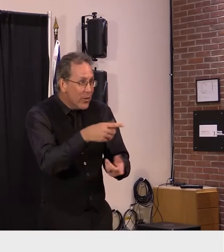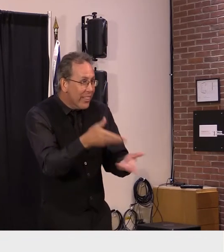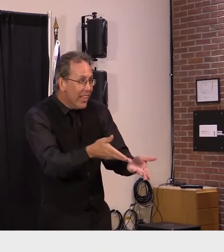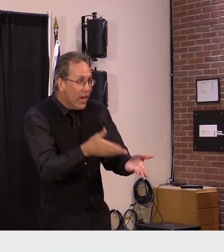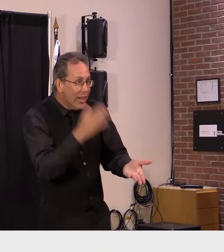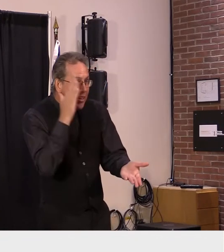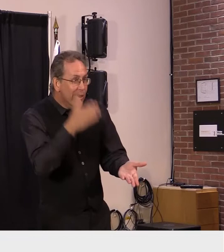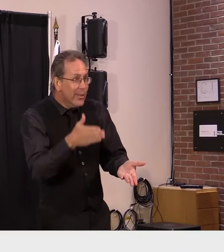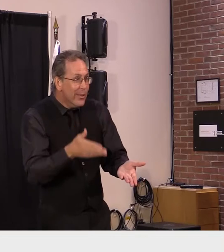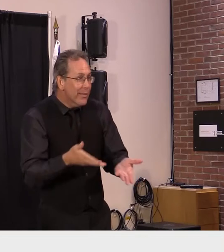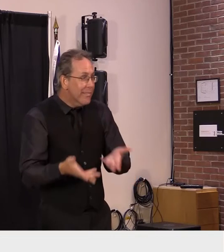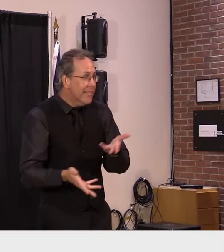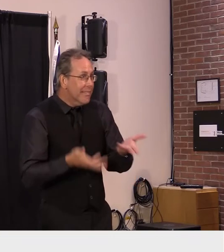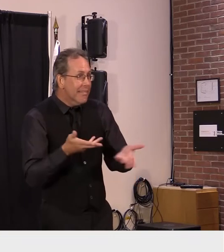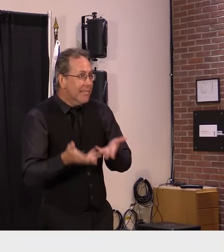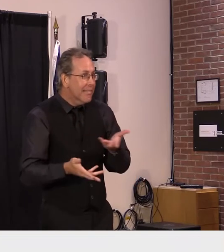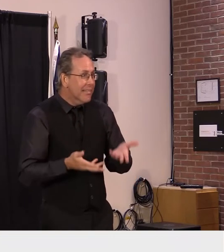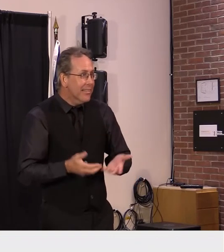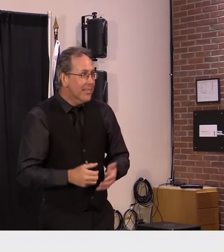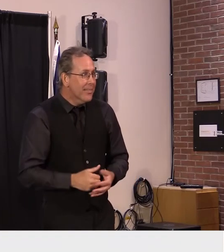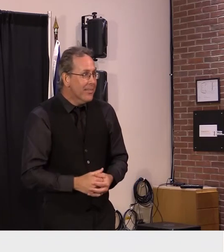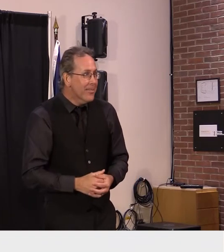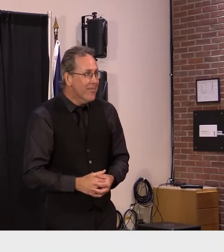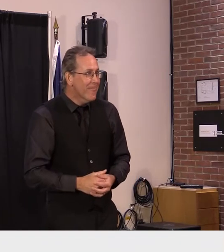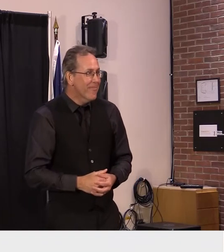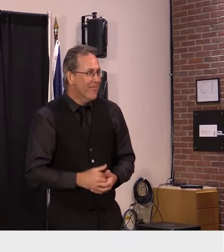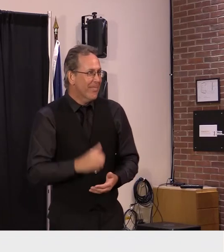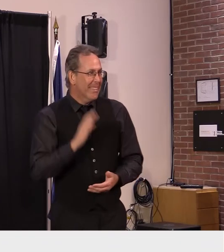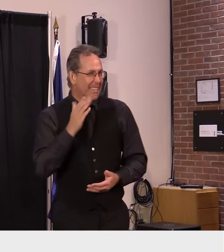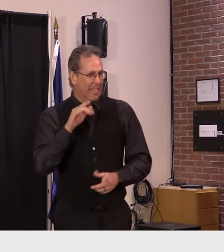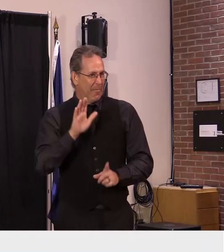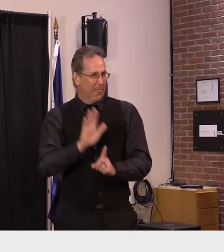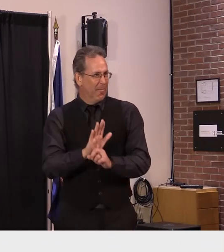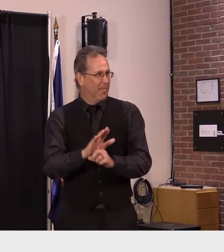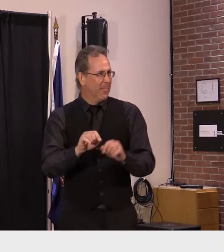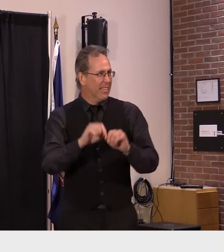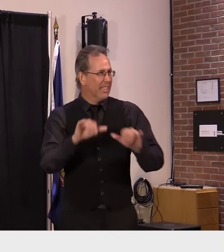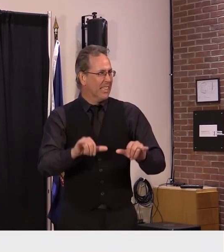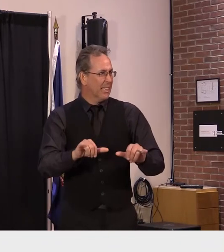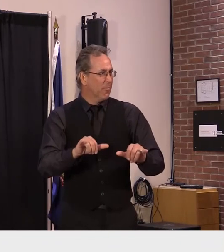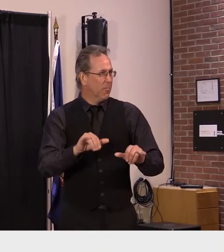it looks like from our system that you're all unmuted